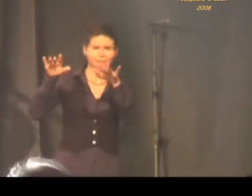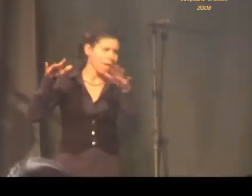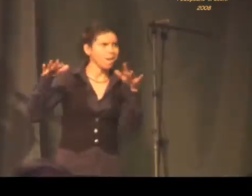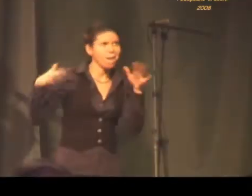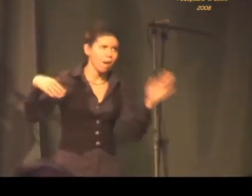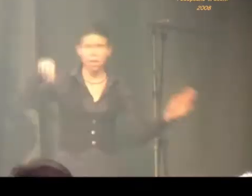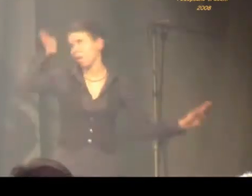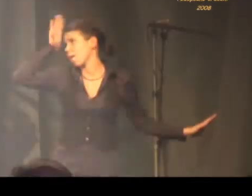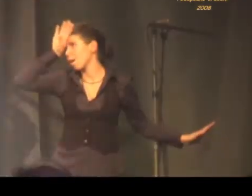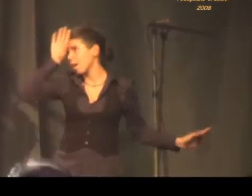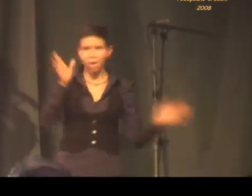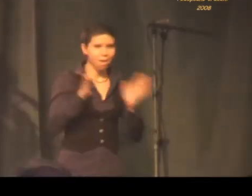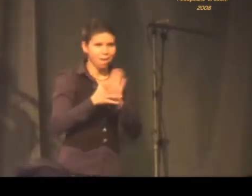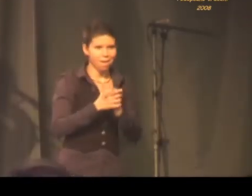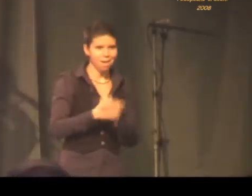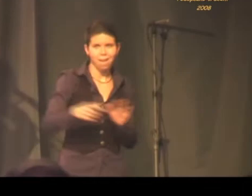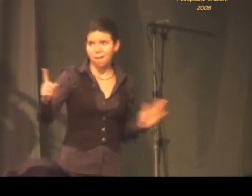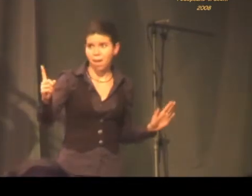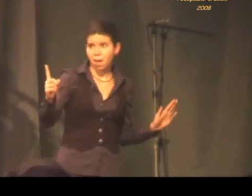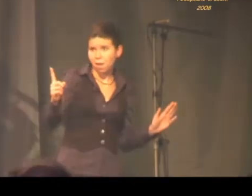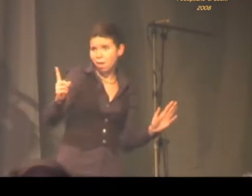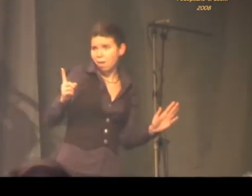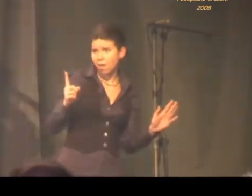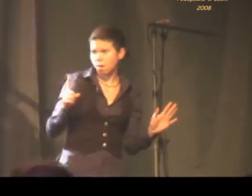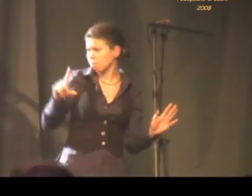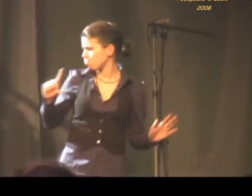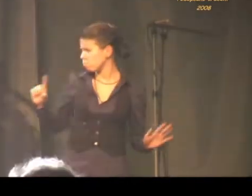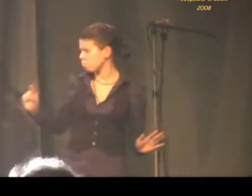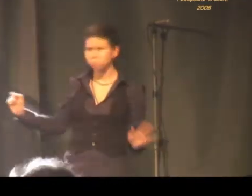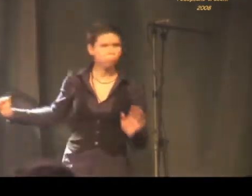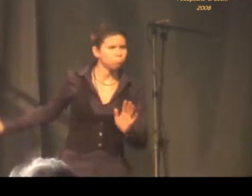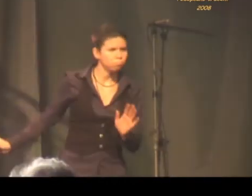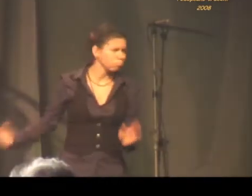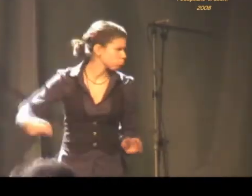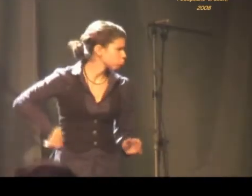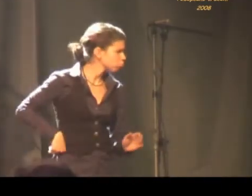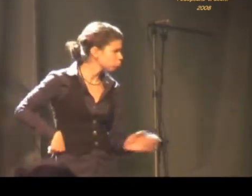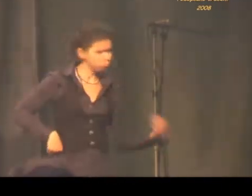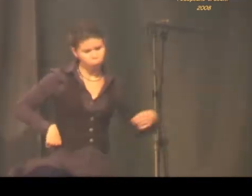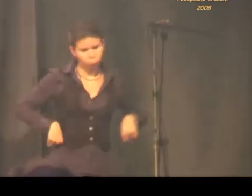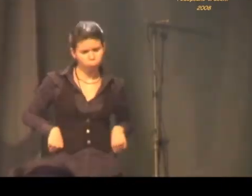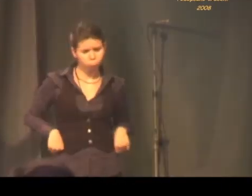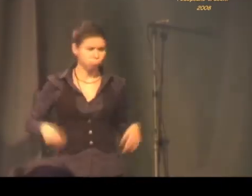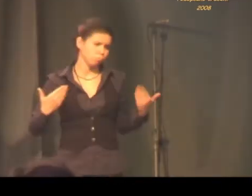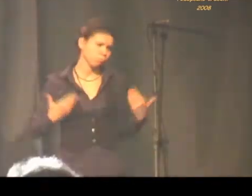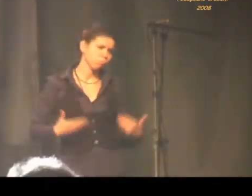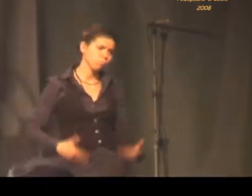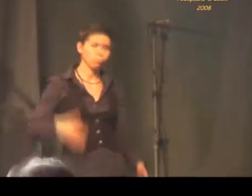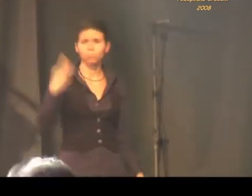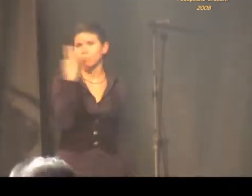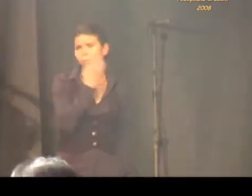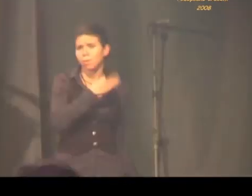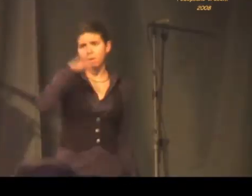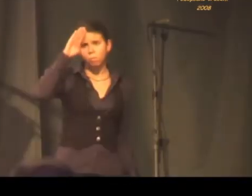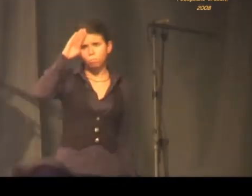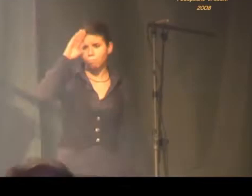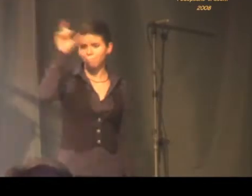Feel inside, and then, that elevator, start to ride, and down,